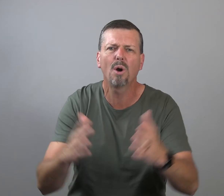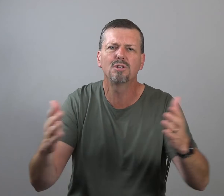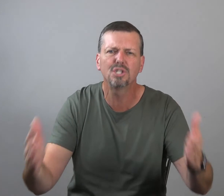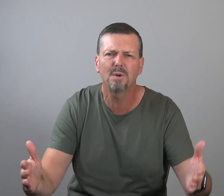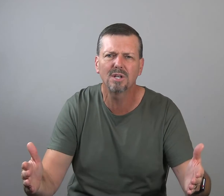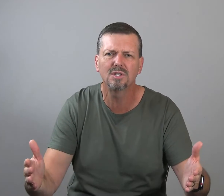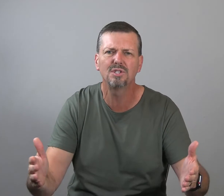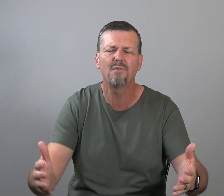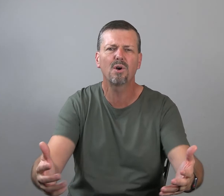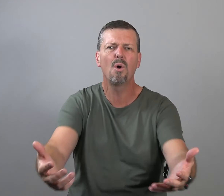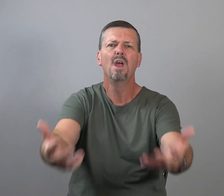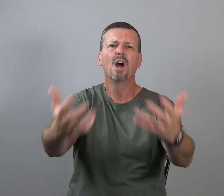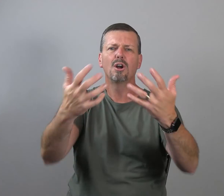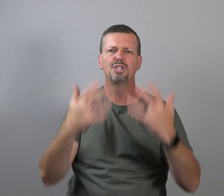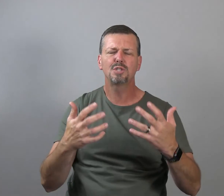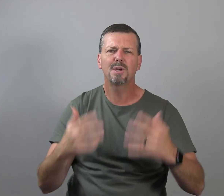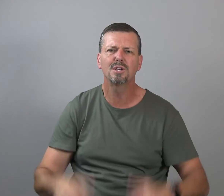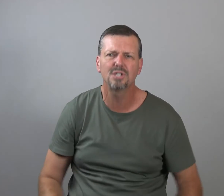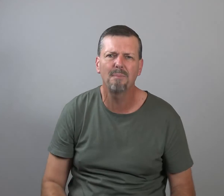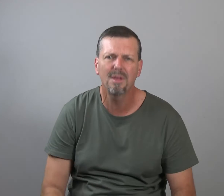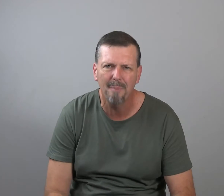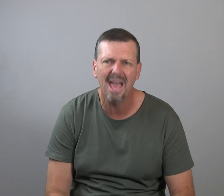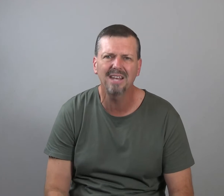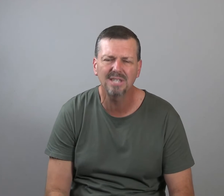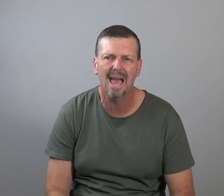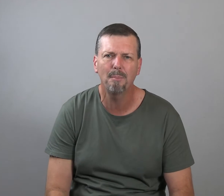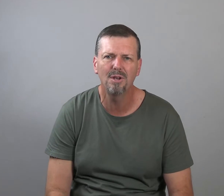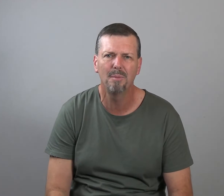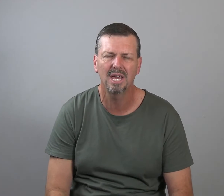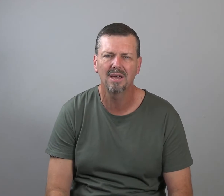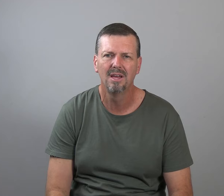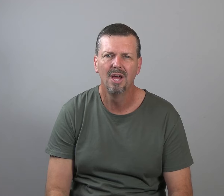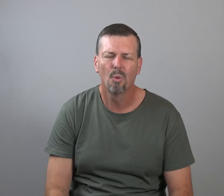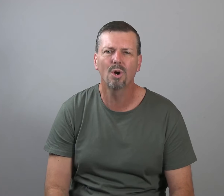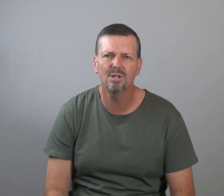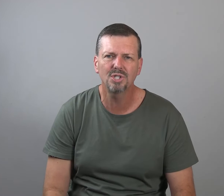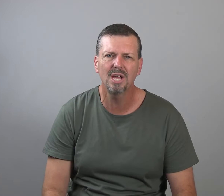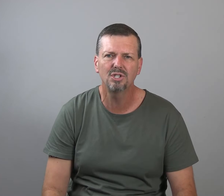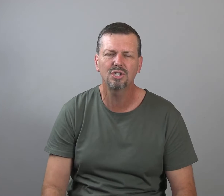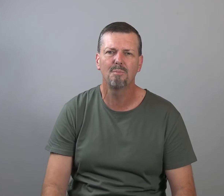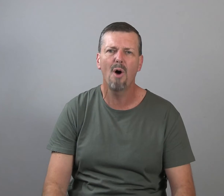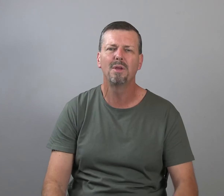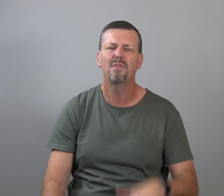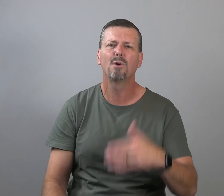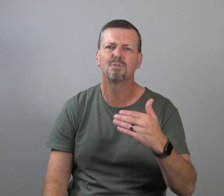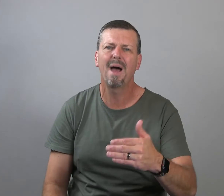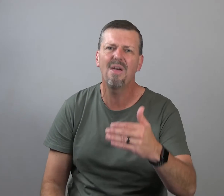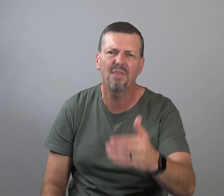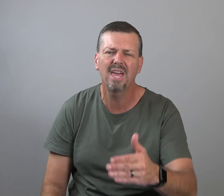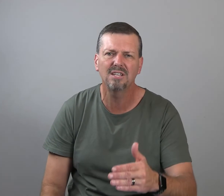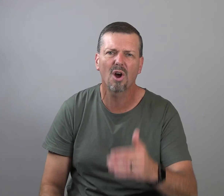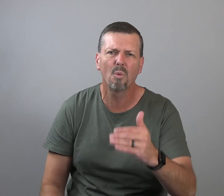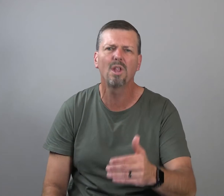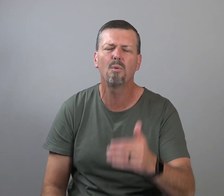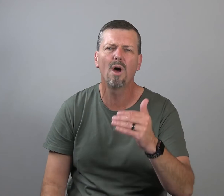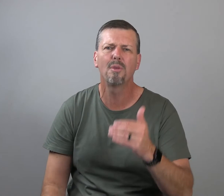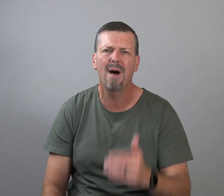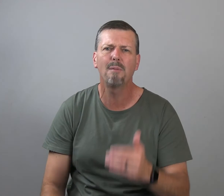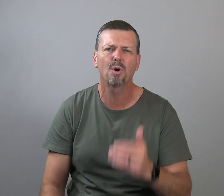hard or just because it's difficult or just because something bad has happened to me. We're going to see in just a moment that those bad things are really what the Bible